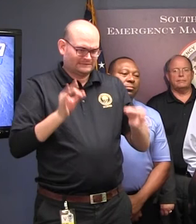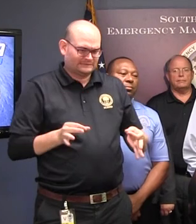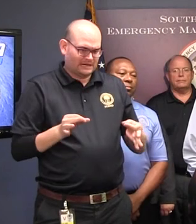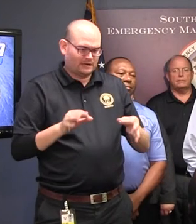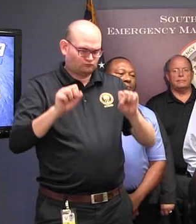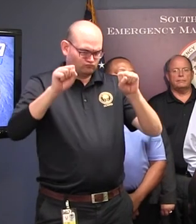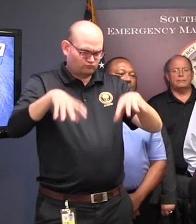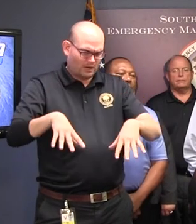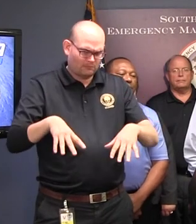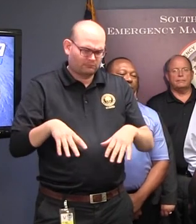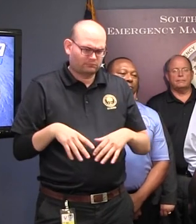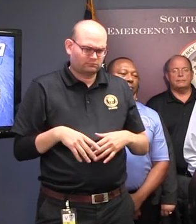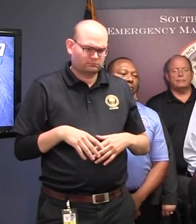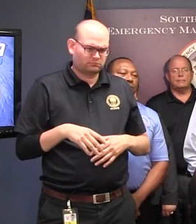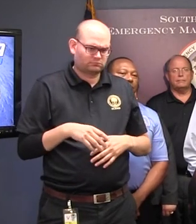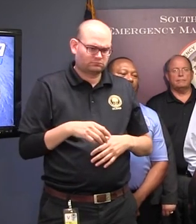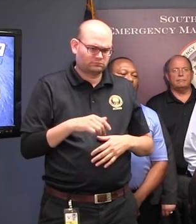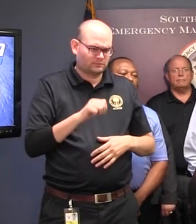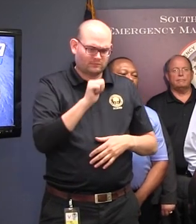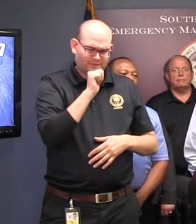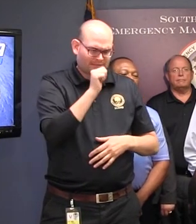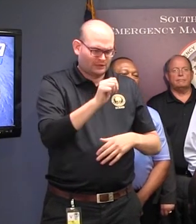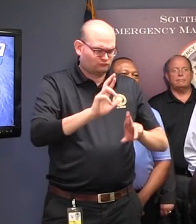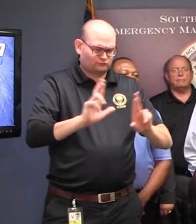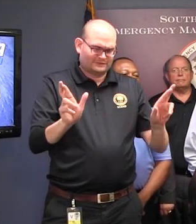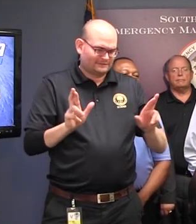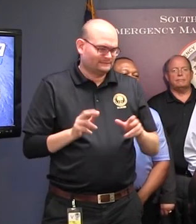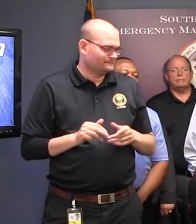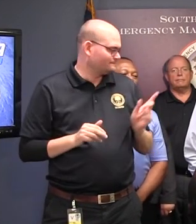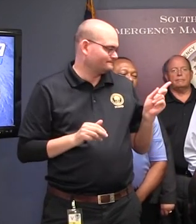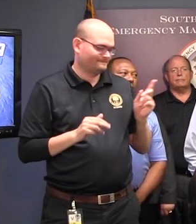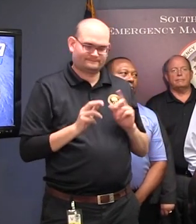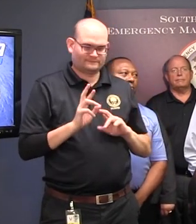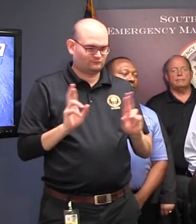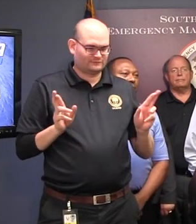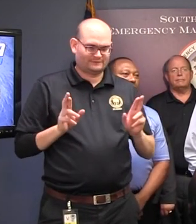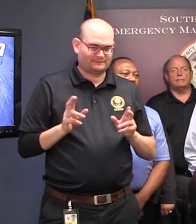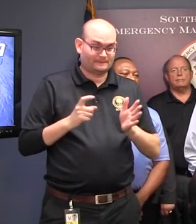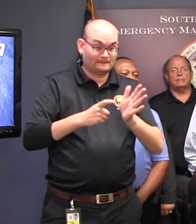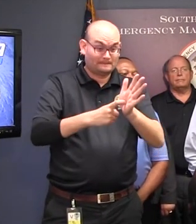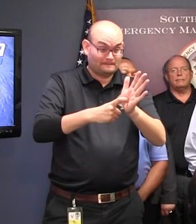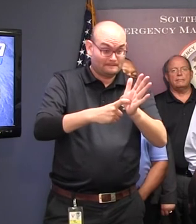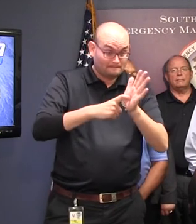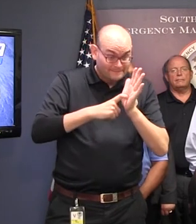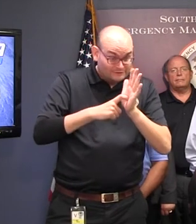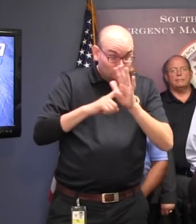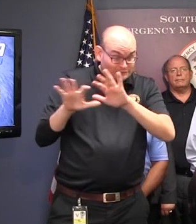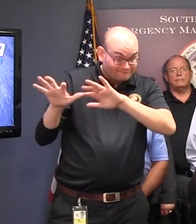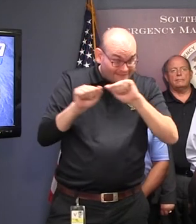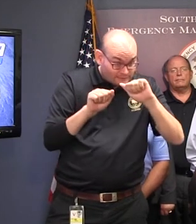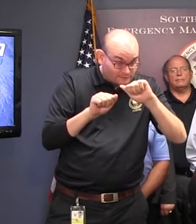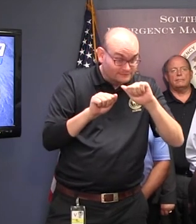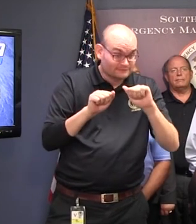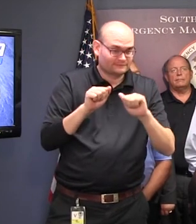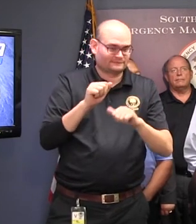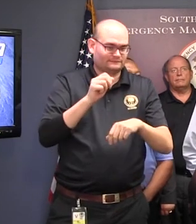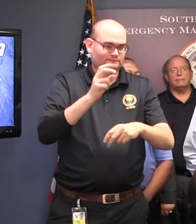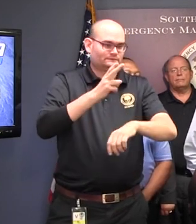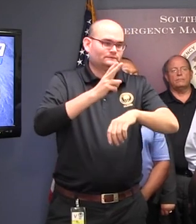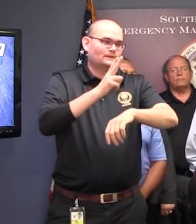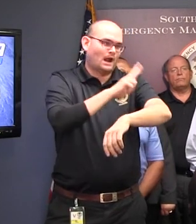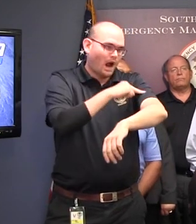off the table at this point except for the mandatory evacuations of those health care